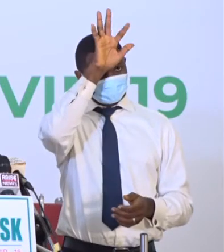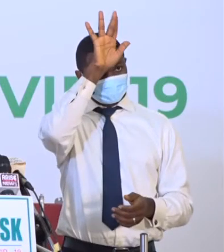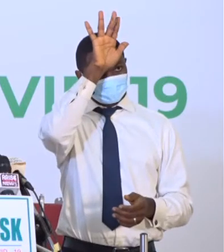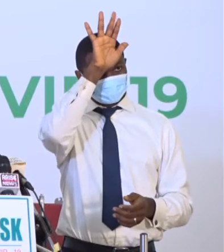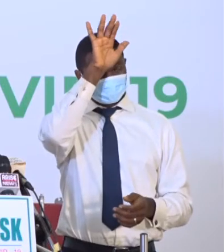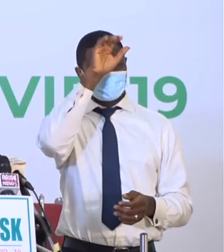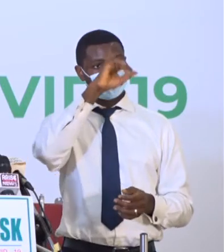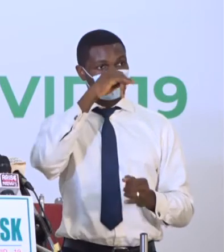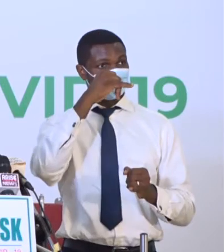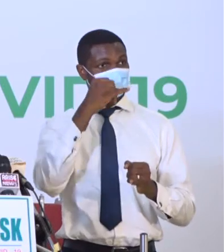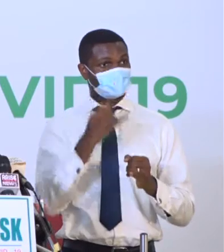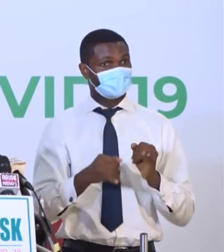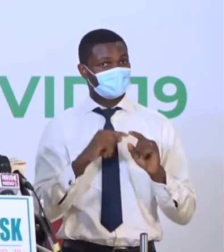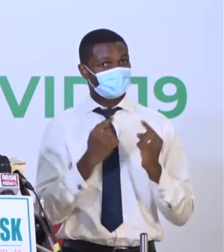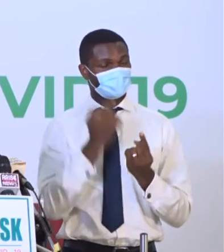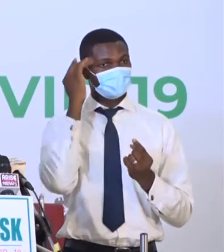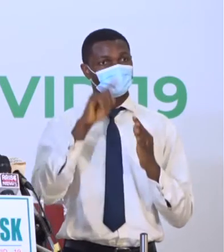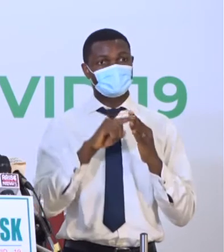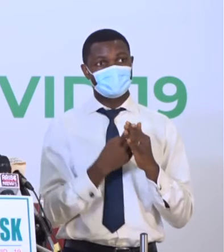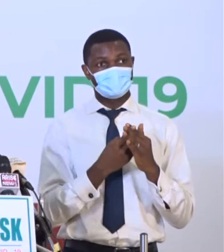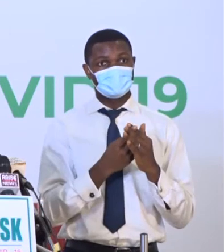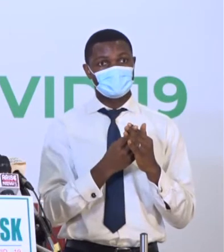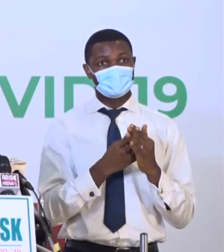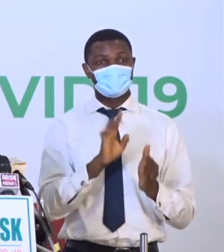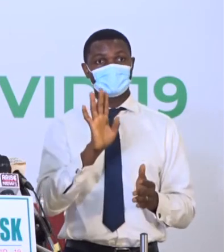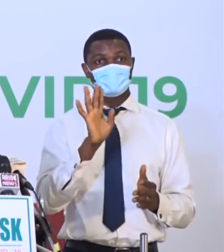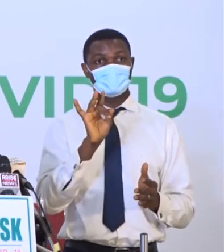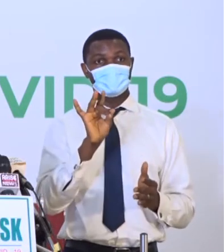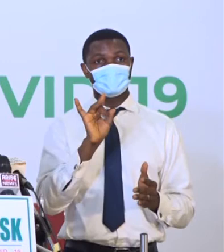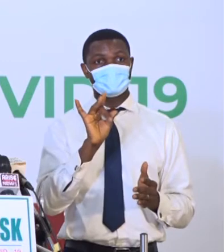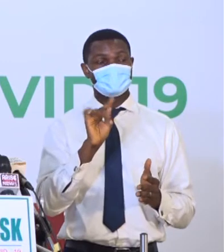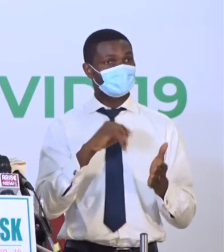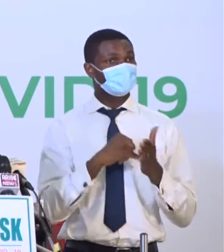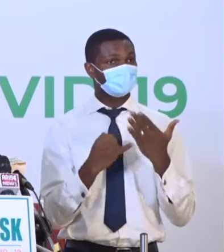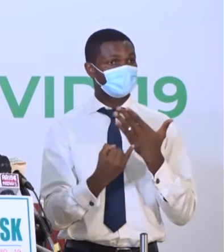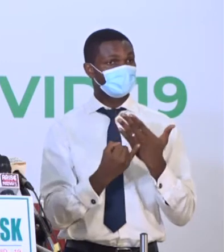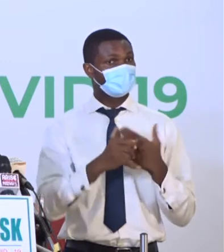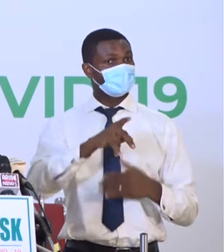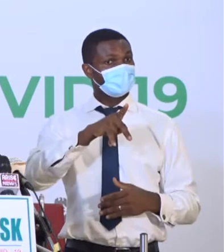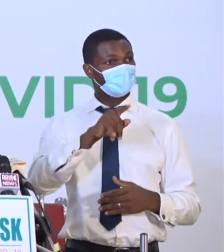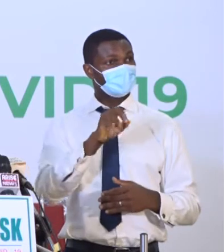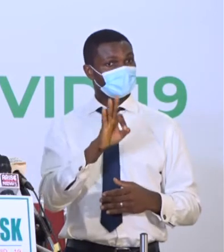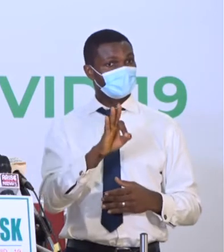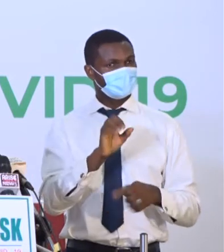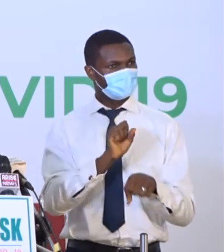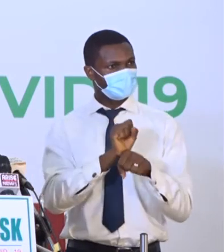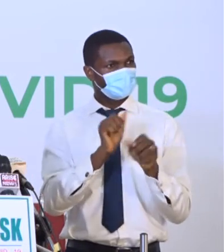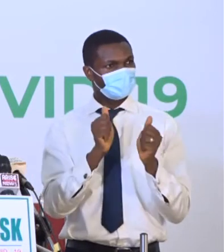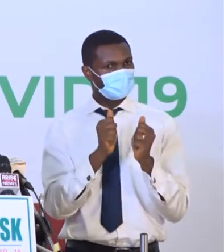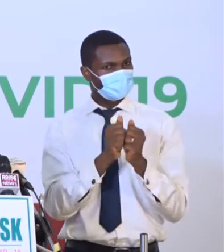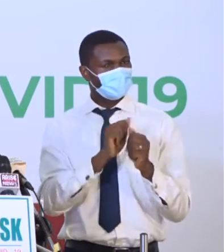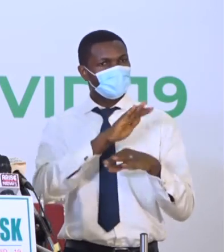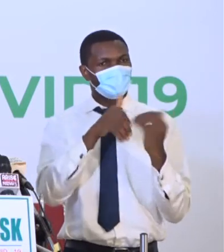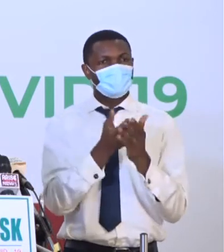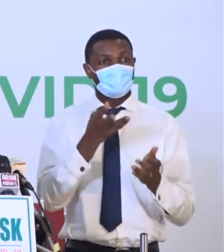18th of January, and the PTF is working closely with the management to ensure that participants are